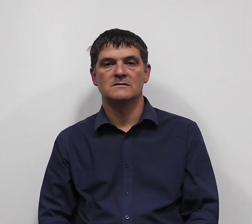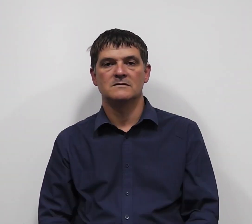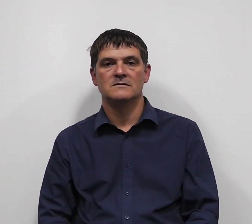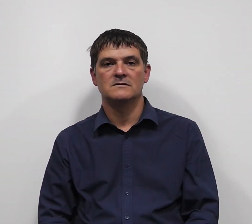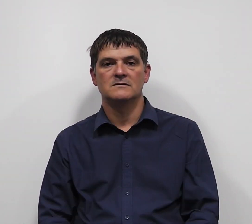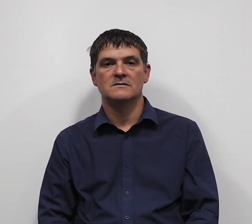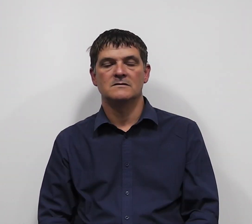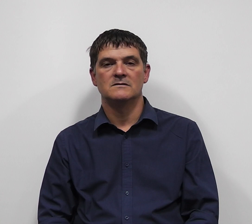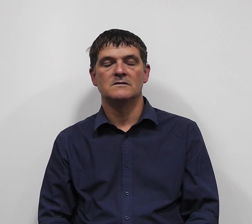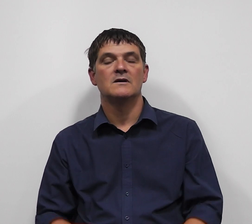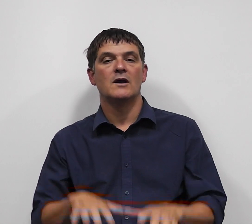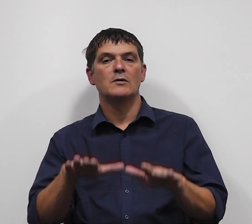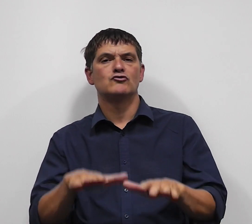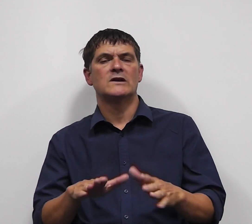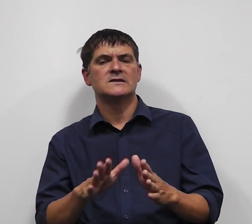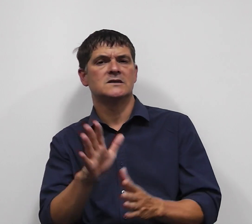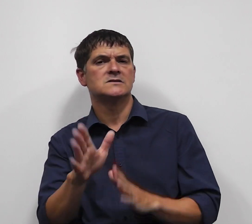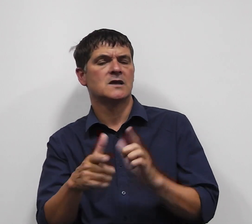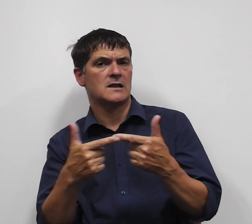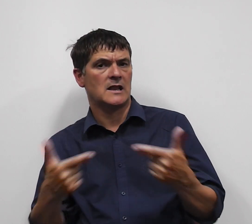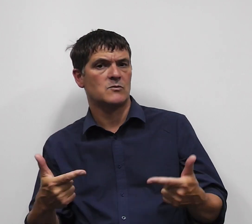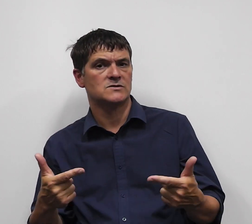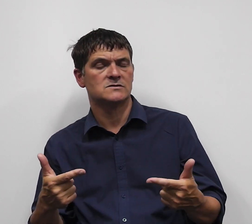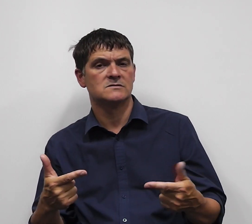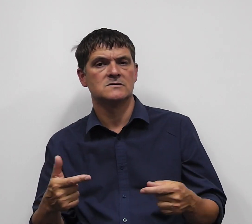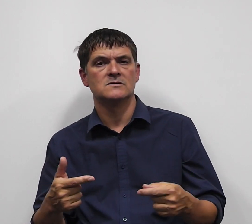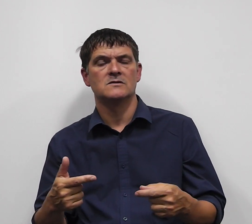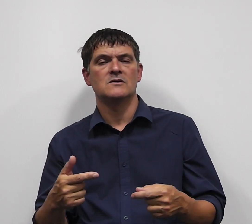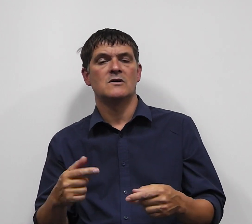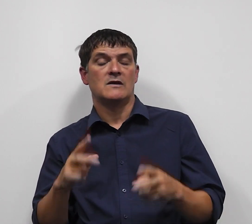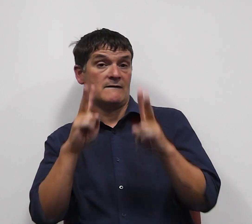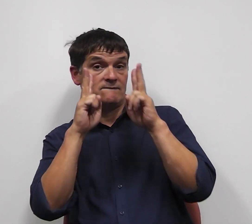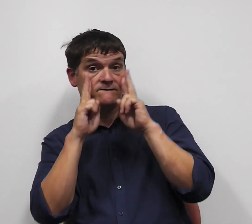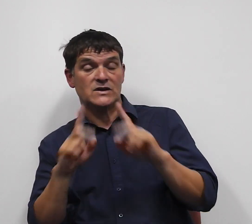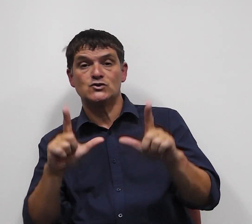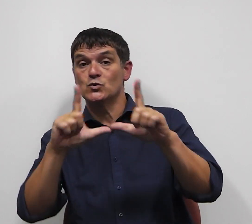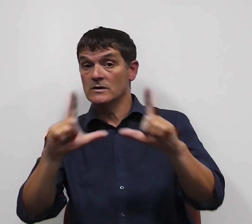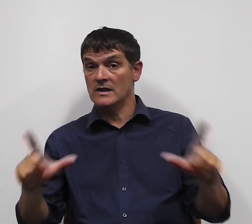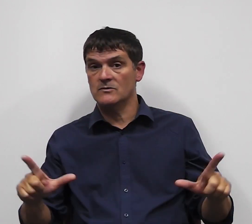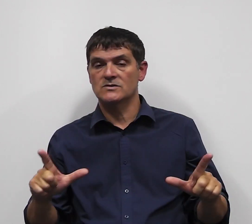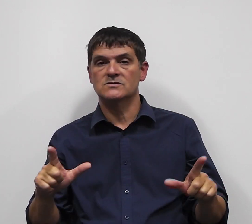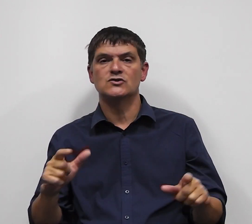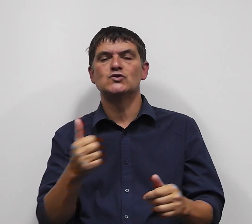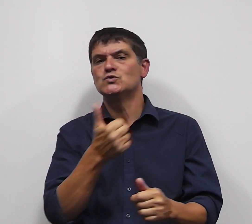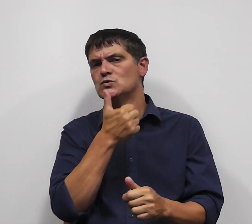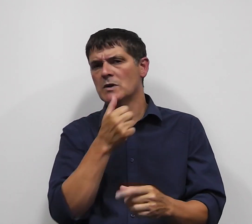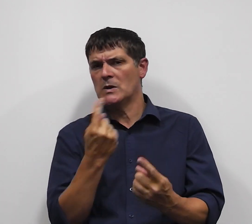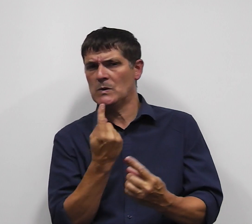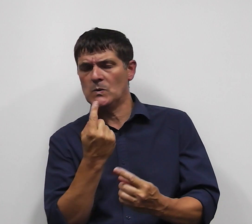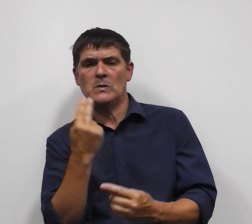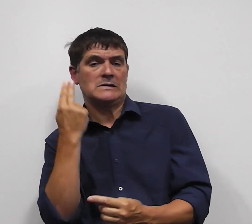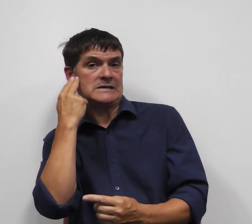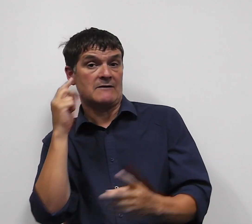British Sign Language is the visual language used by the Deaf community.